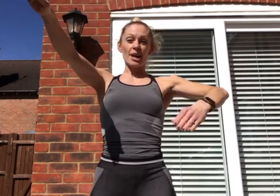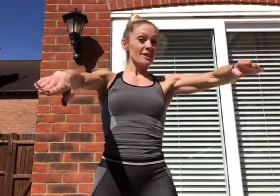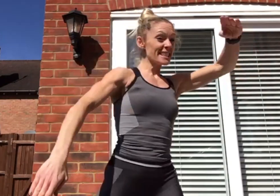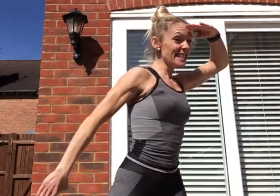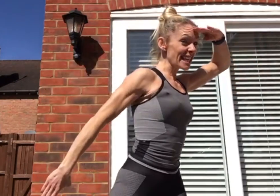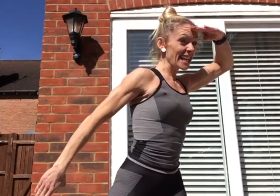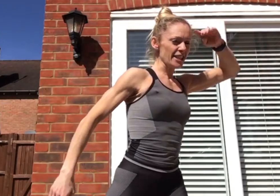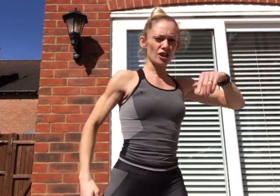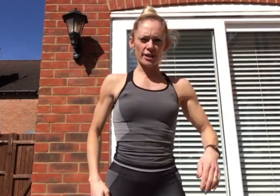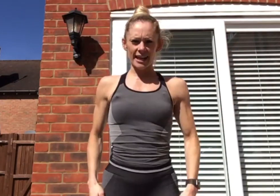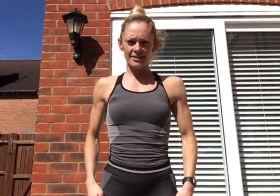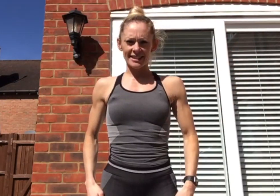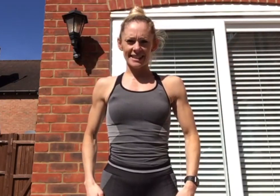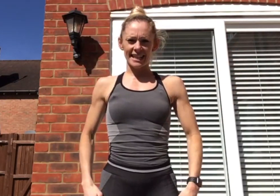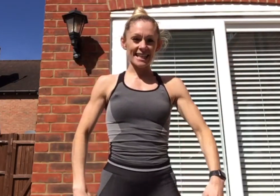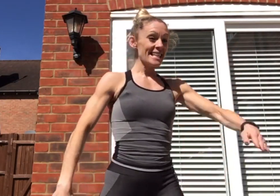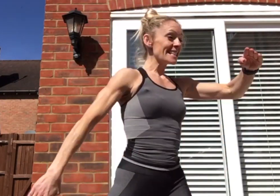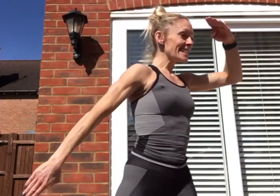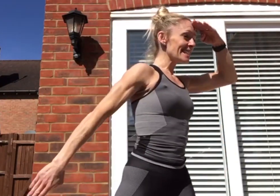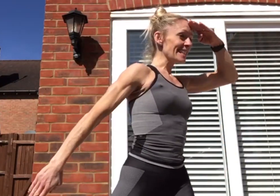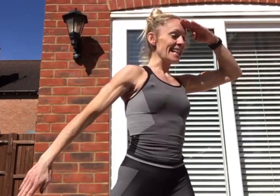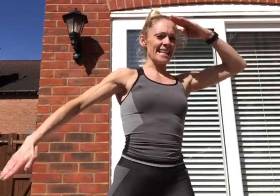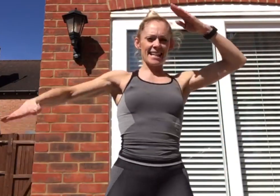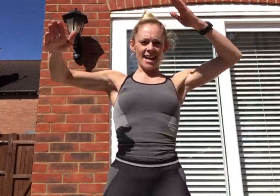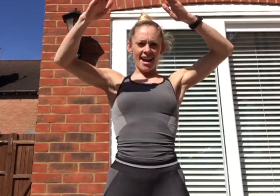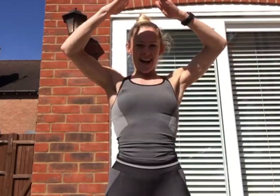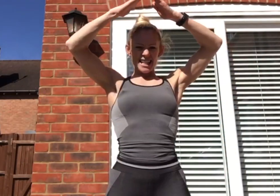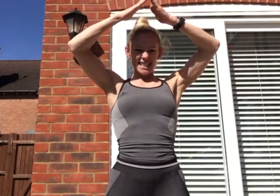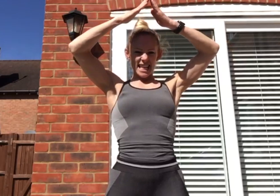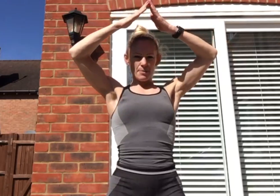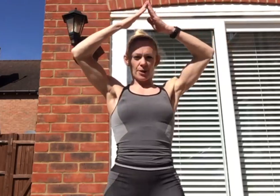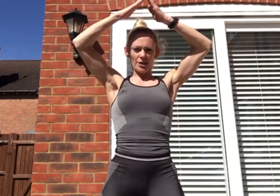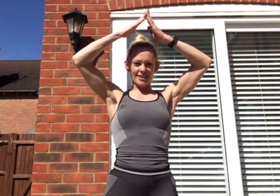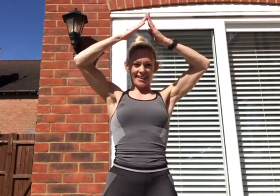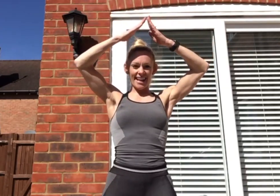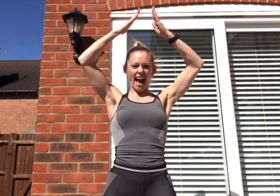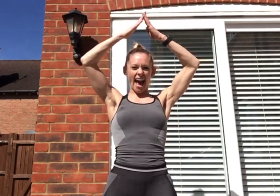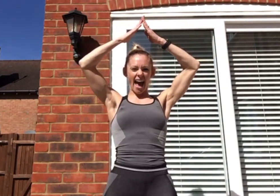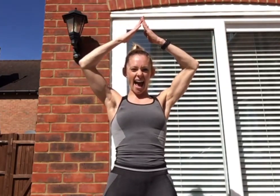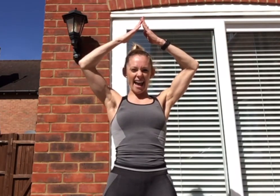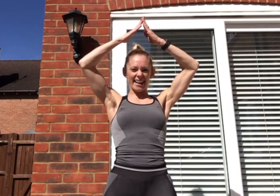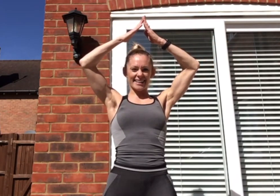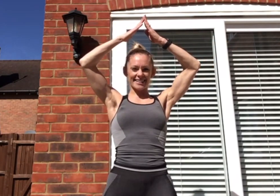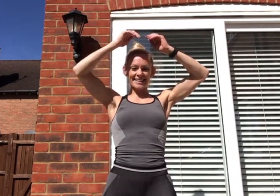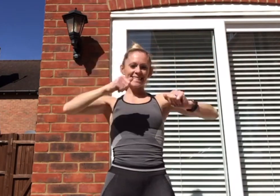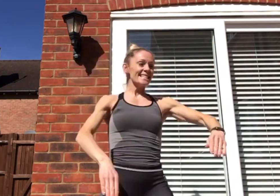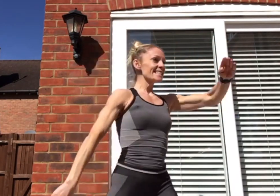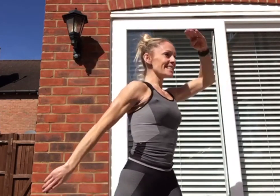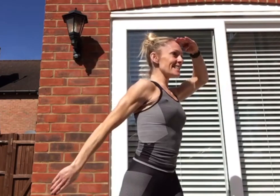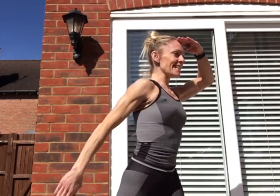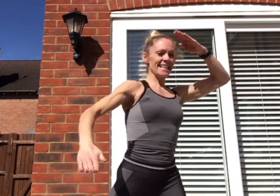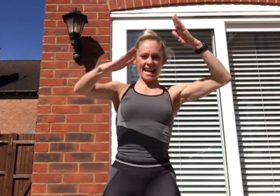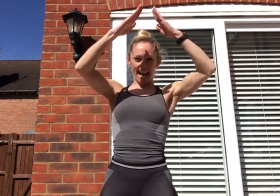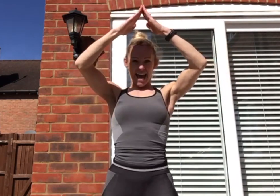go C, so you're looking out to C. C. Teapot. A. C-A.